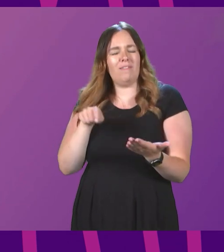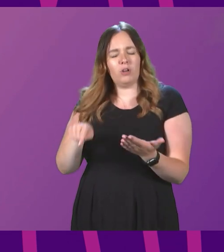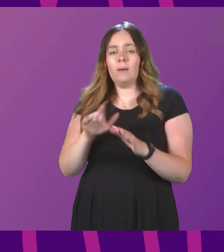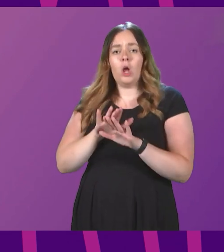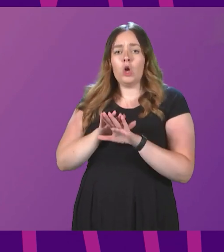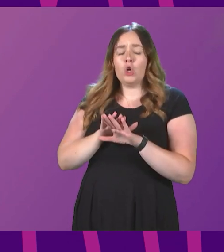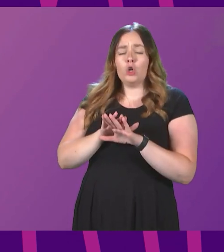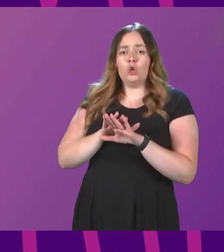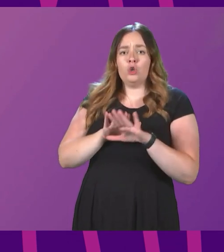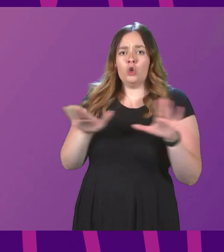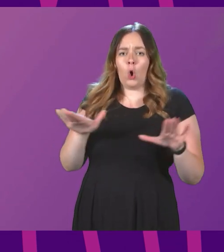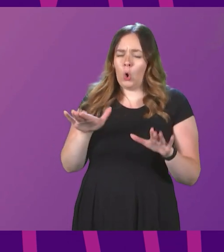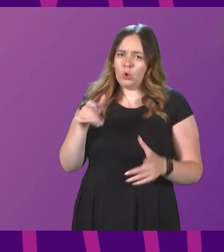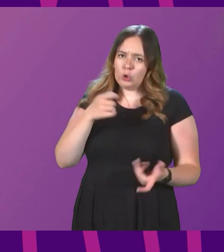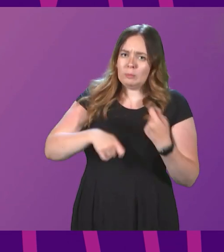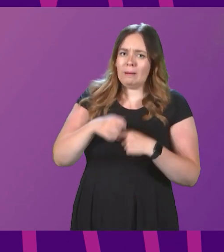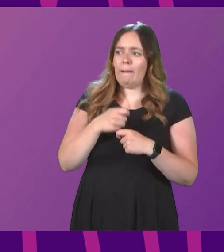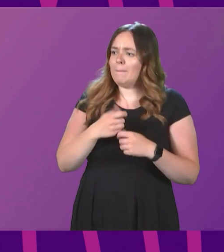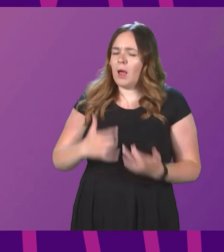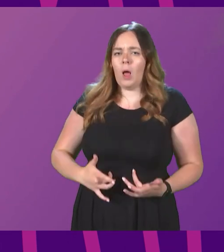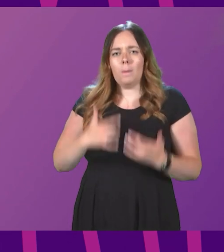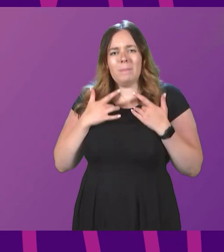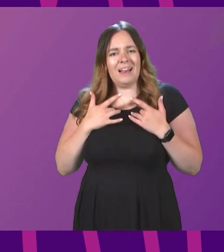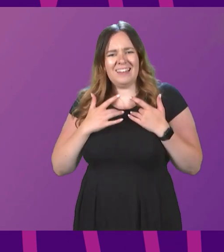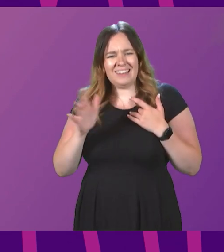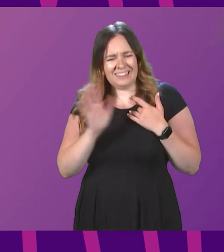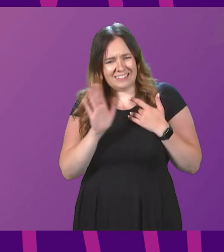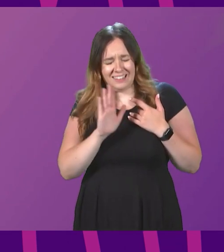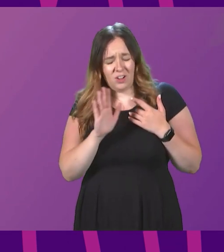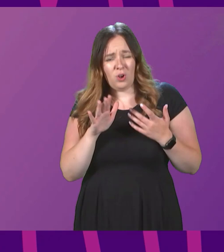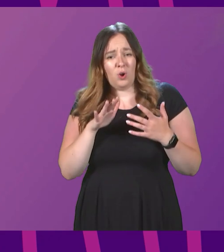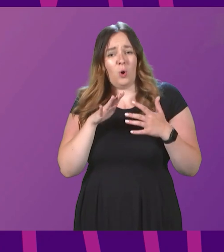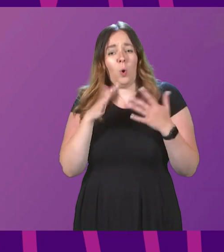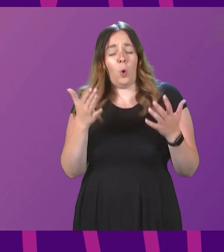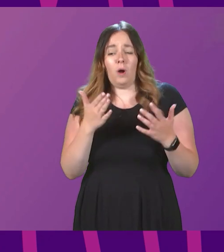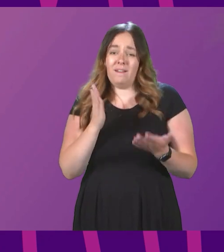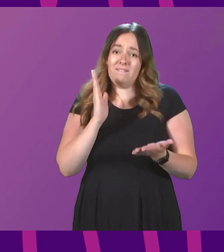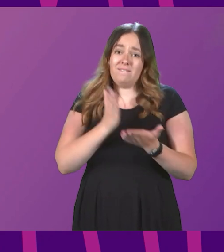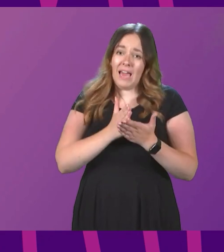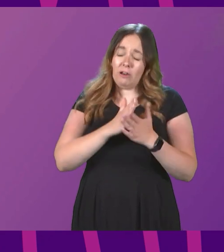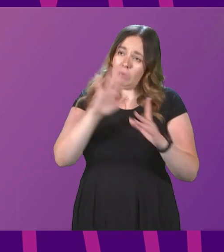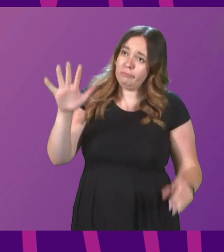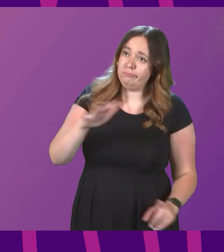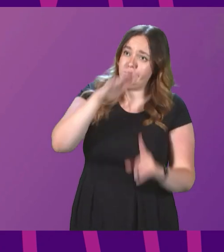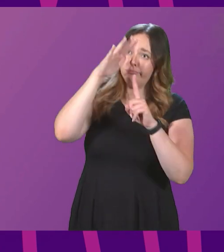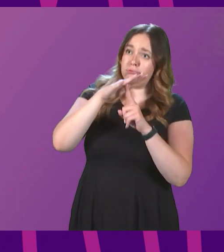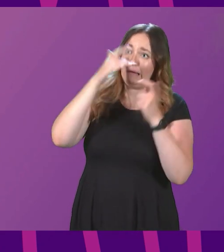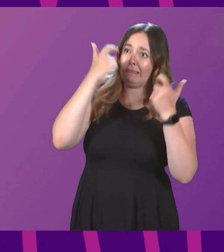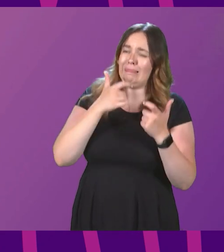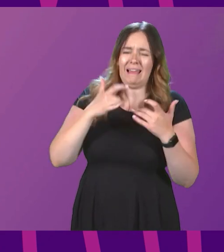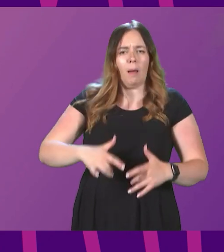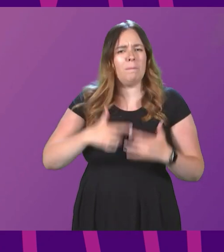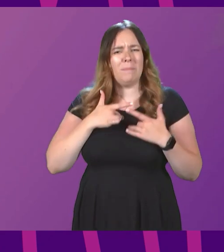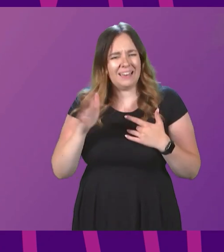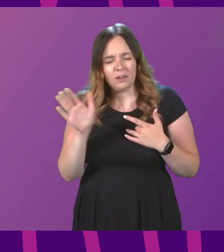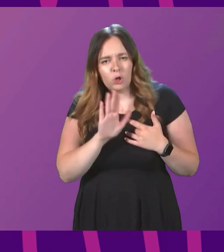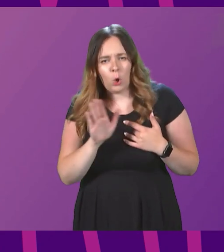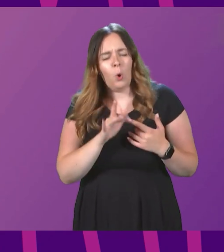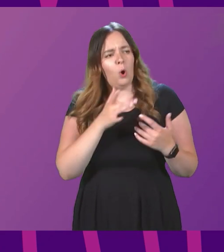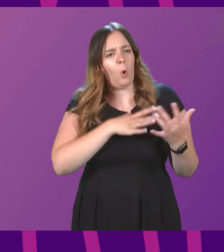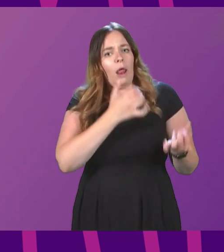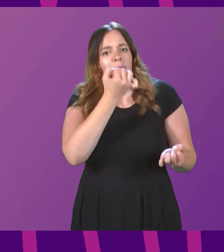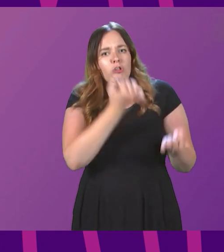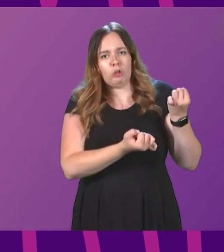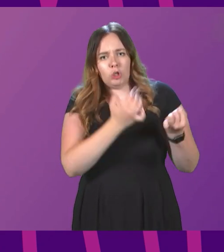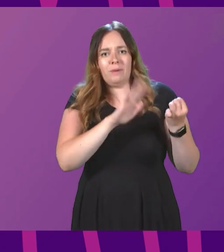not to make it the matter of opinion, even the matter of very esteemed legal opinion, but to get at that judgment